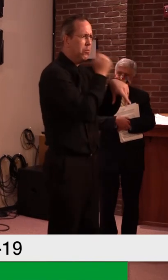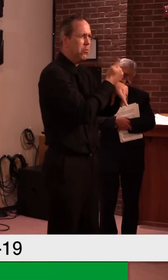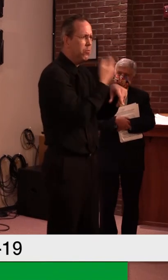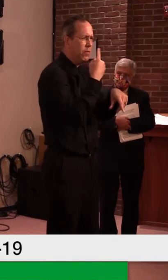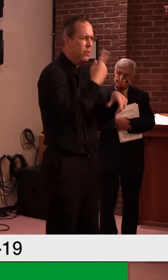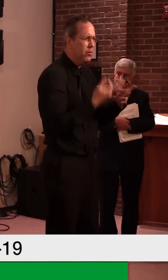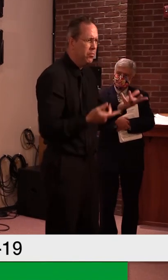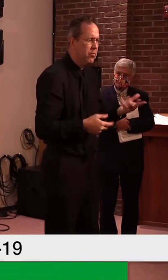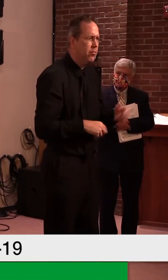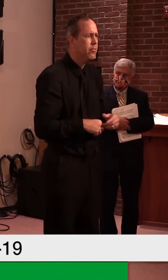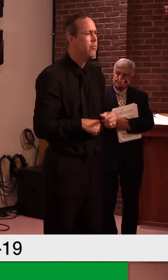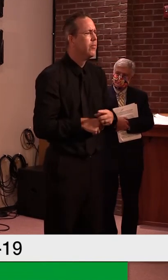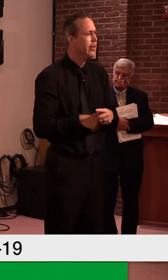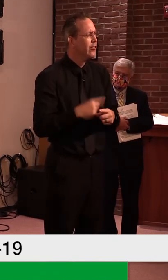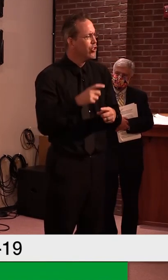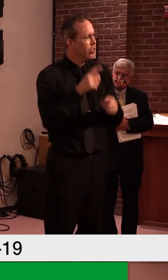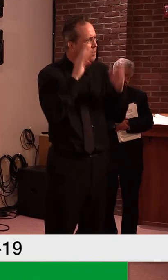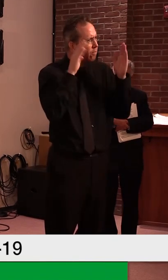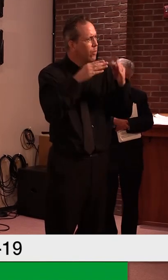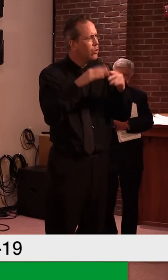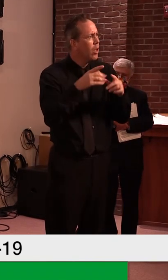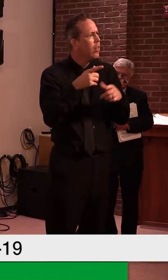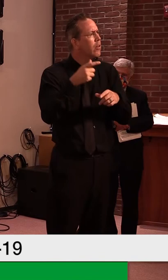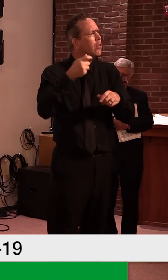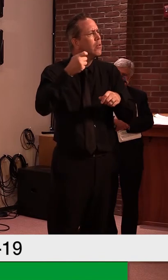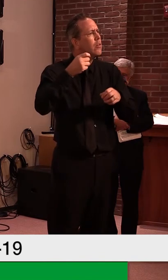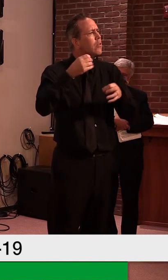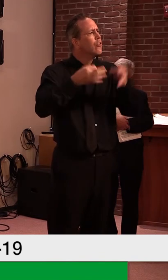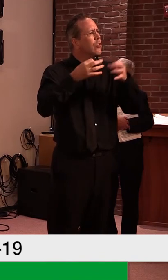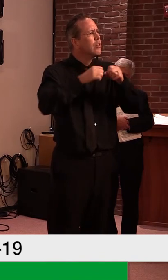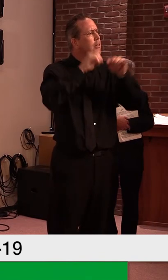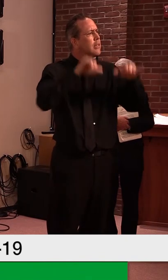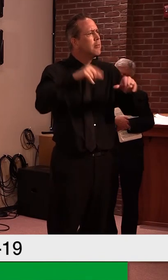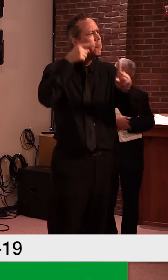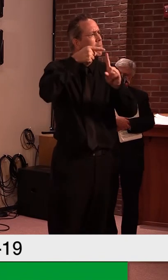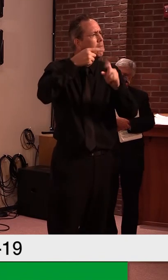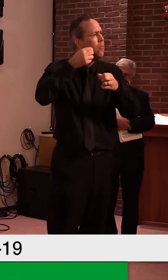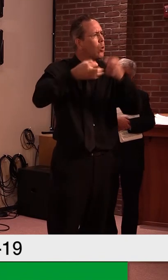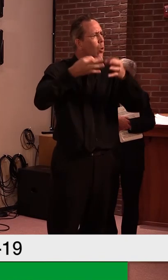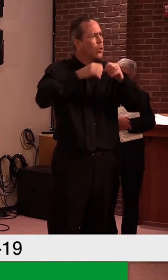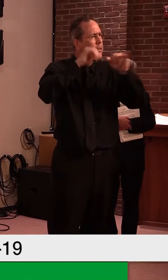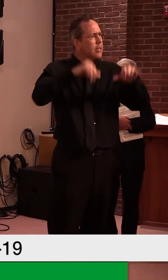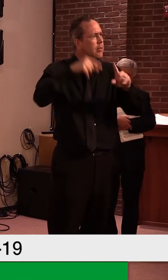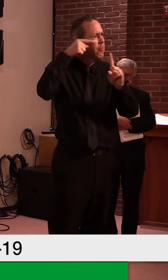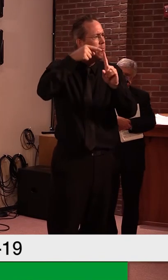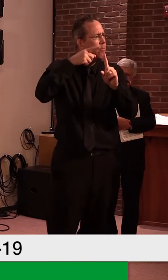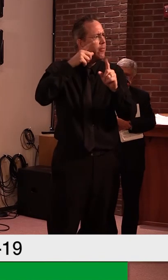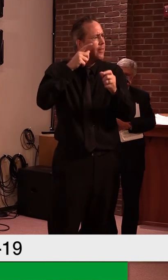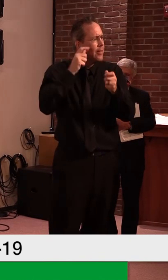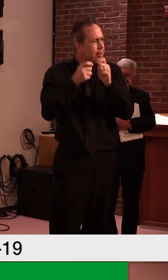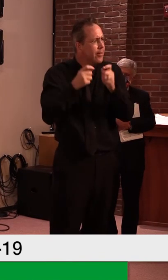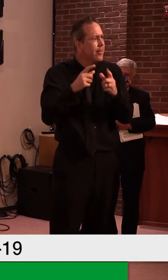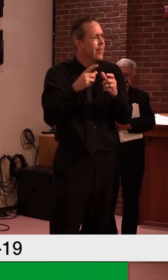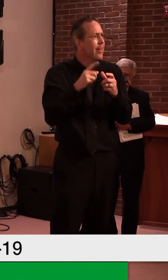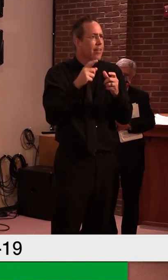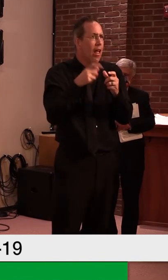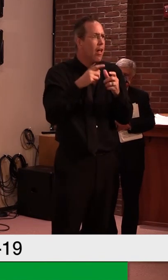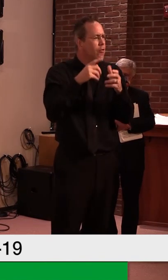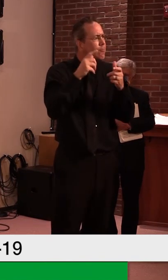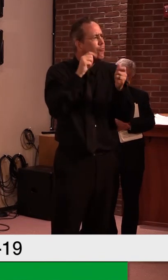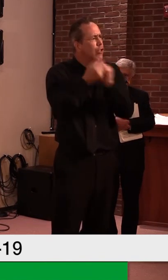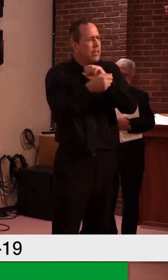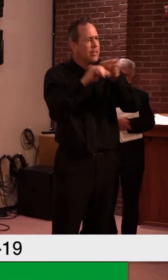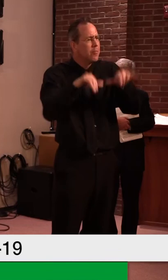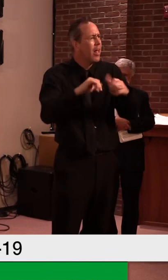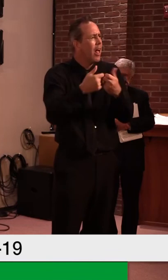out of state prisoners to the state without building such a large facility with a large investment. Yeah. Um, well, I, I think it all